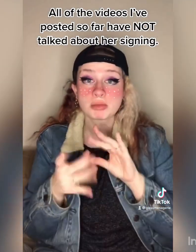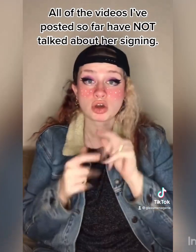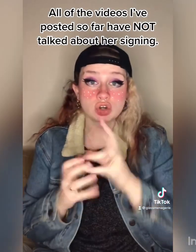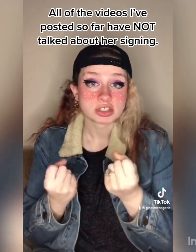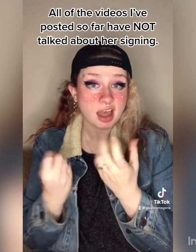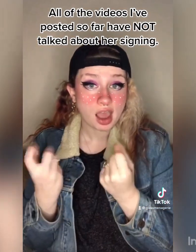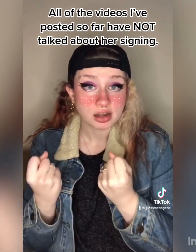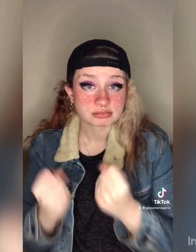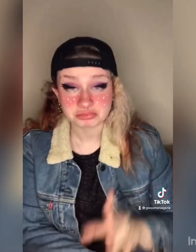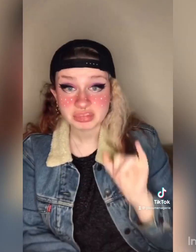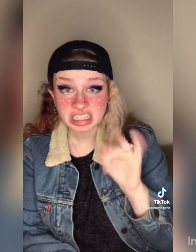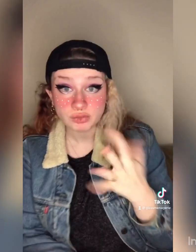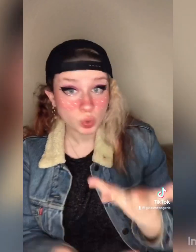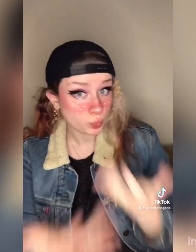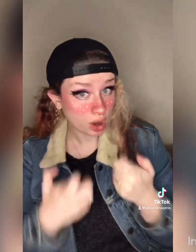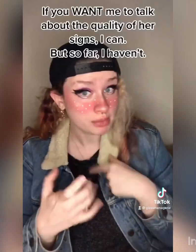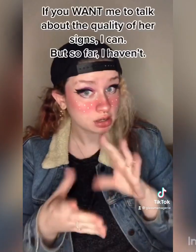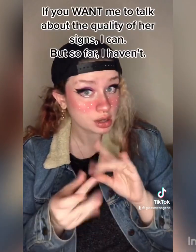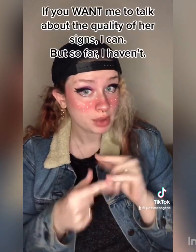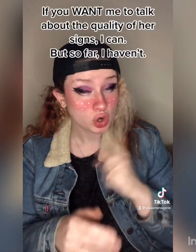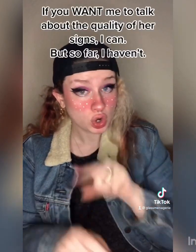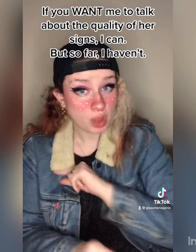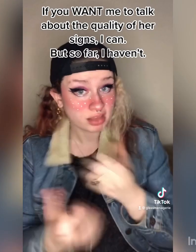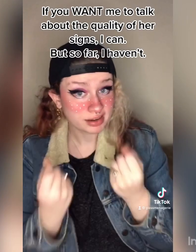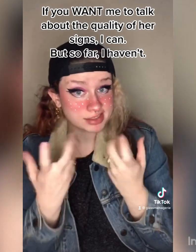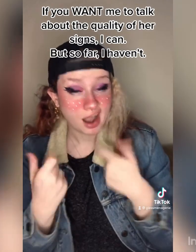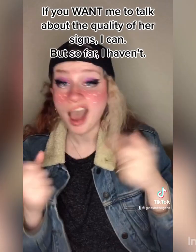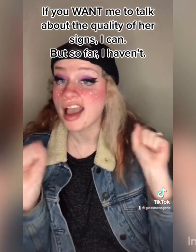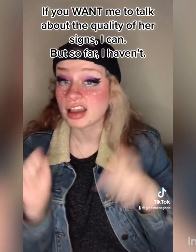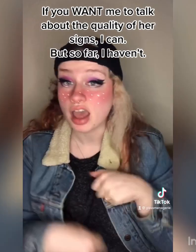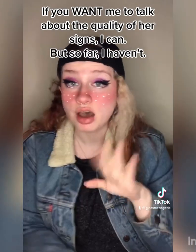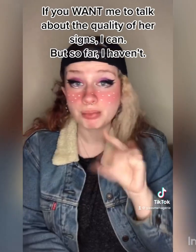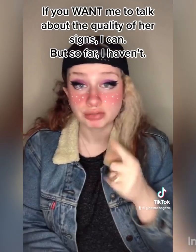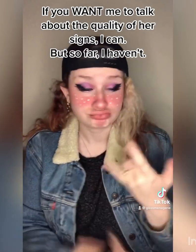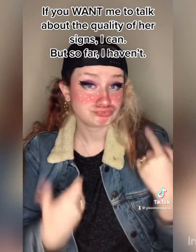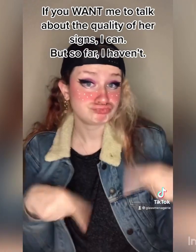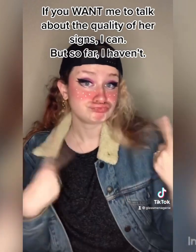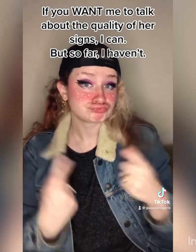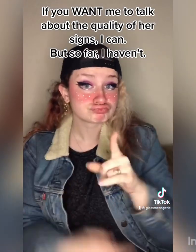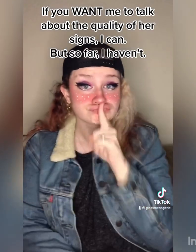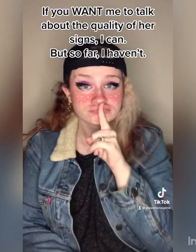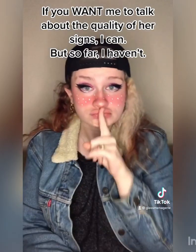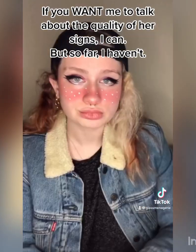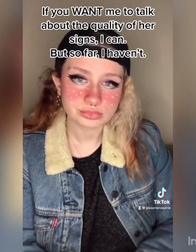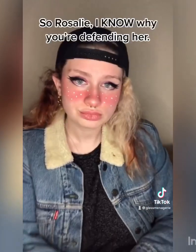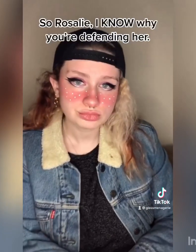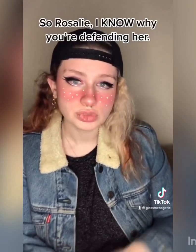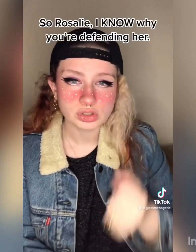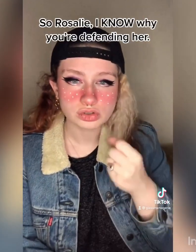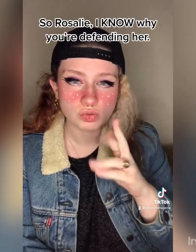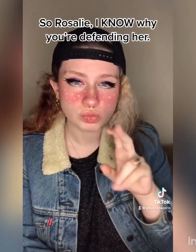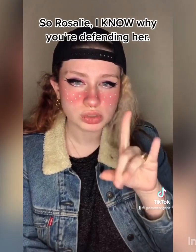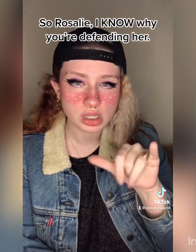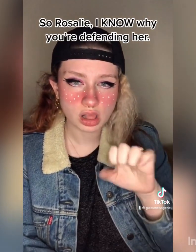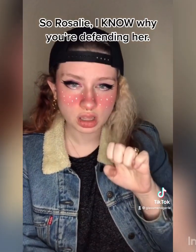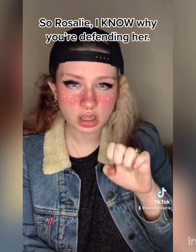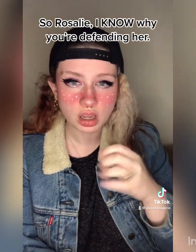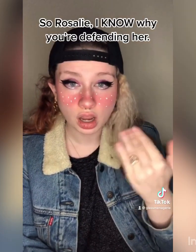far have not talked about her signing. If you want me to talk about the quality of her signs, I can, but so far I haven't. So, Rosalie,